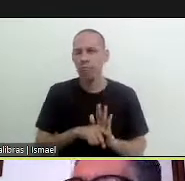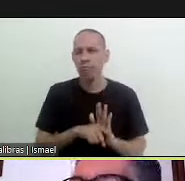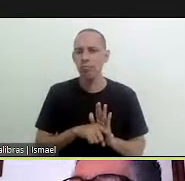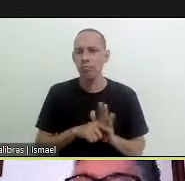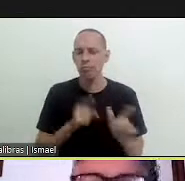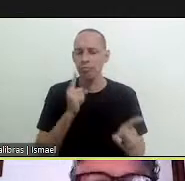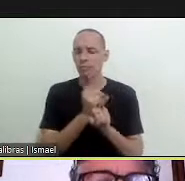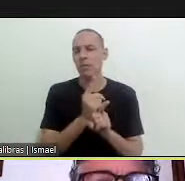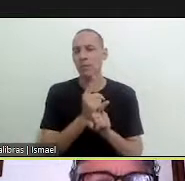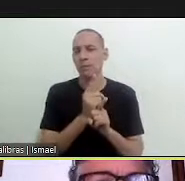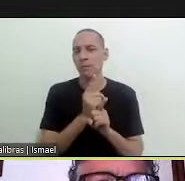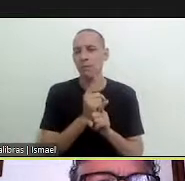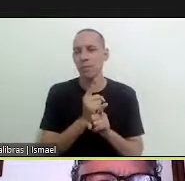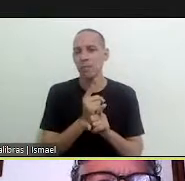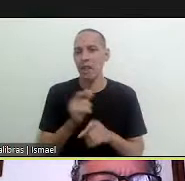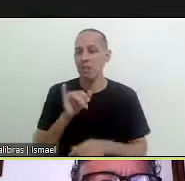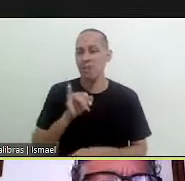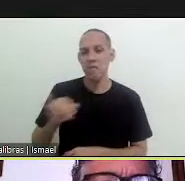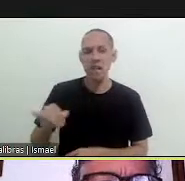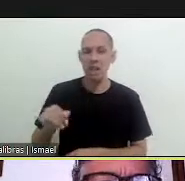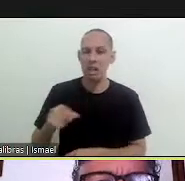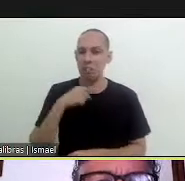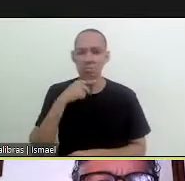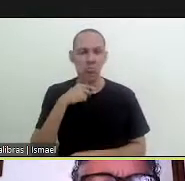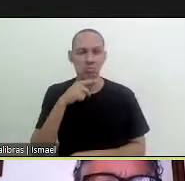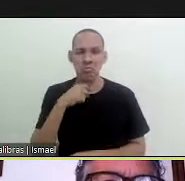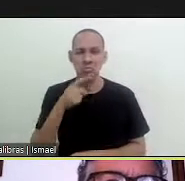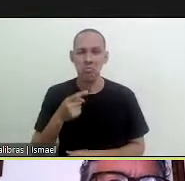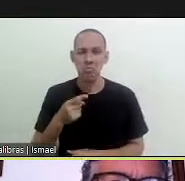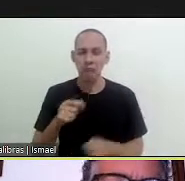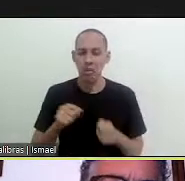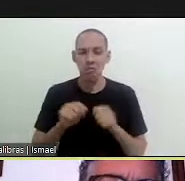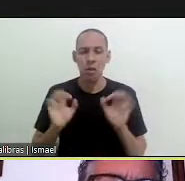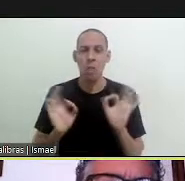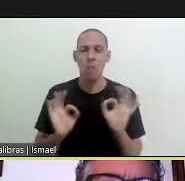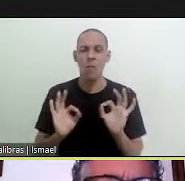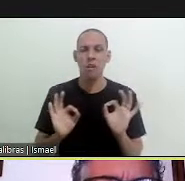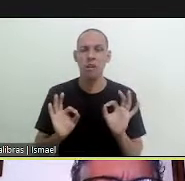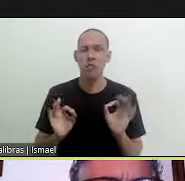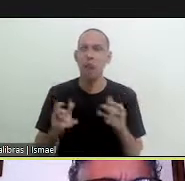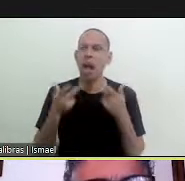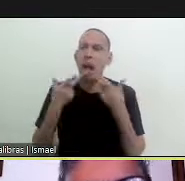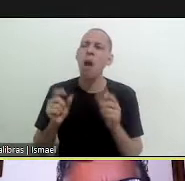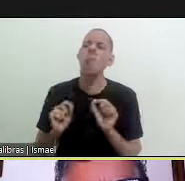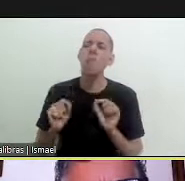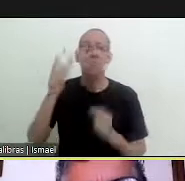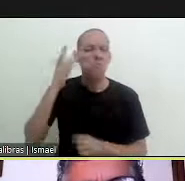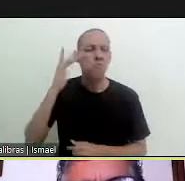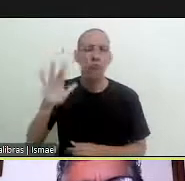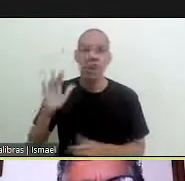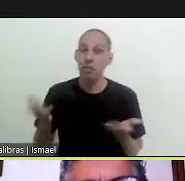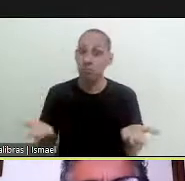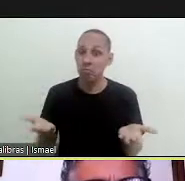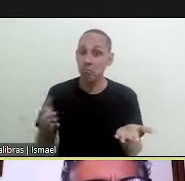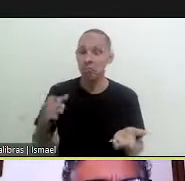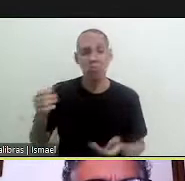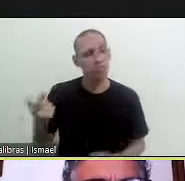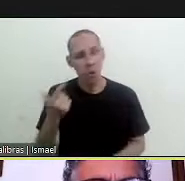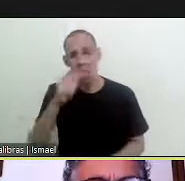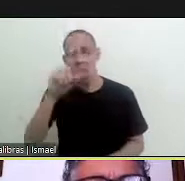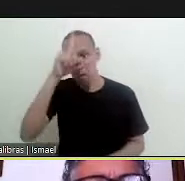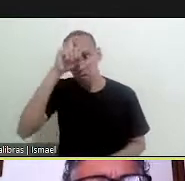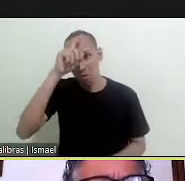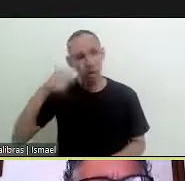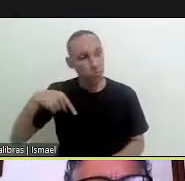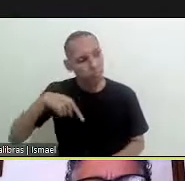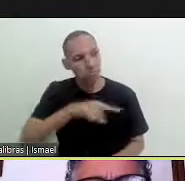to study the test for chagas she was told that that was not done and they didn't know what they were talking about so